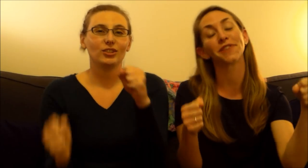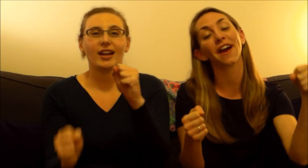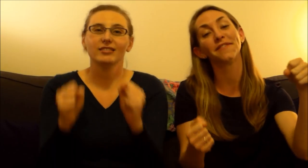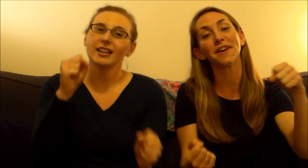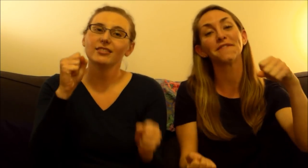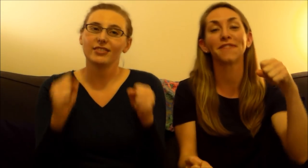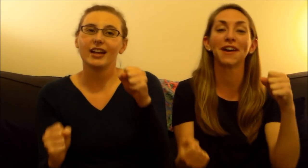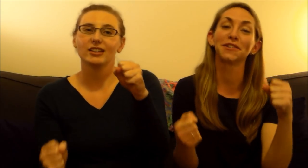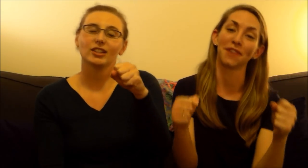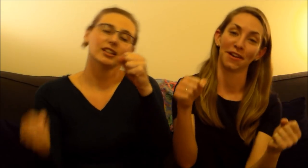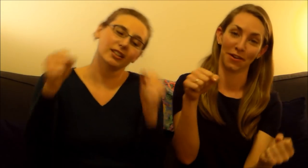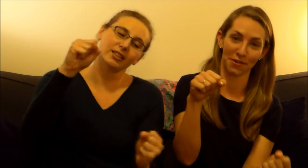Drive the fire truck.